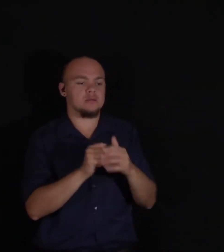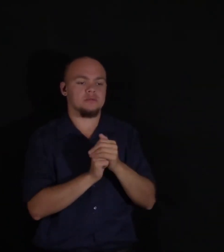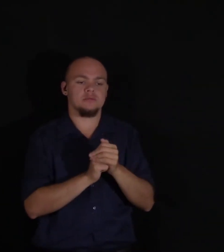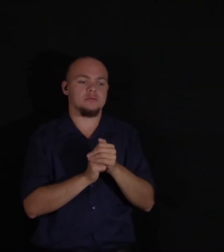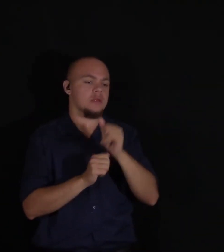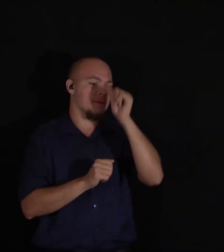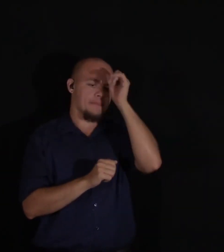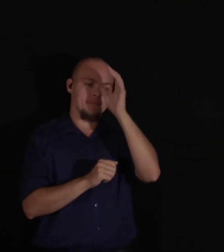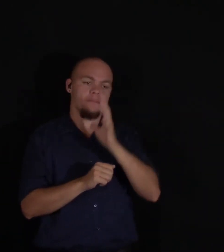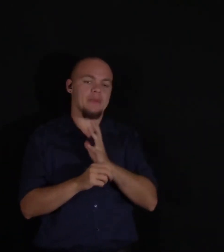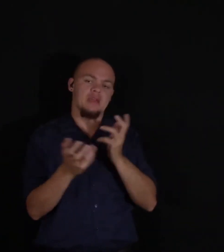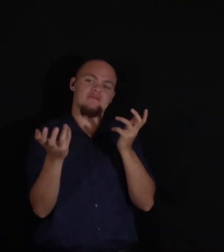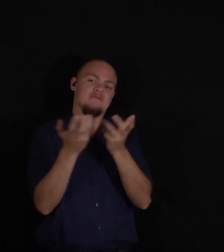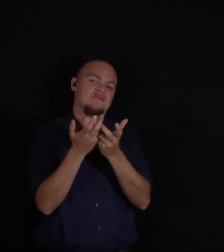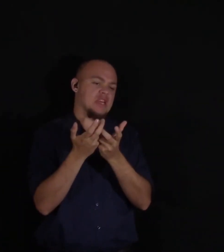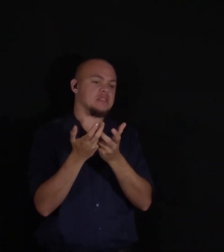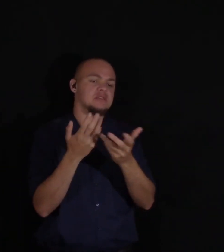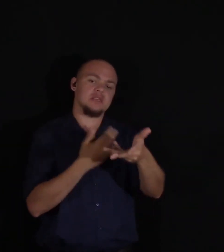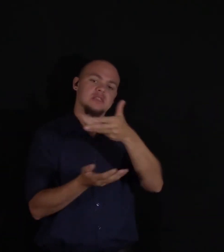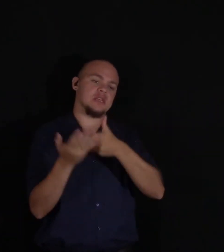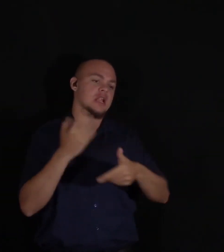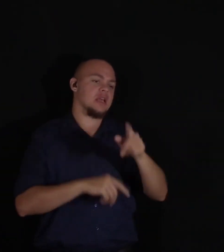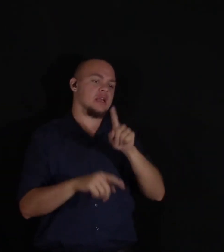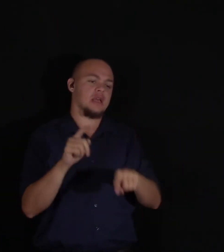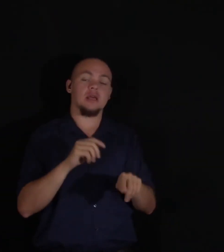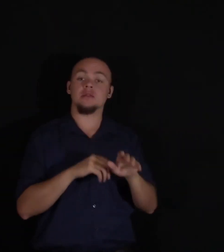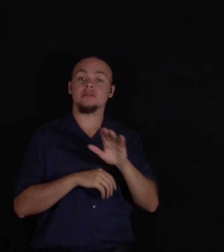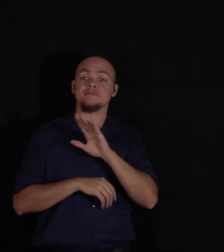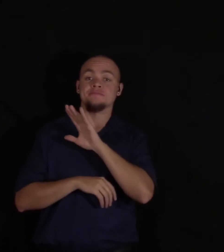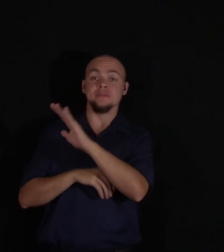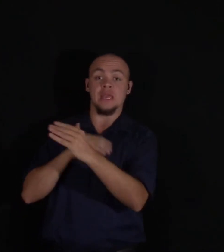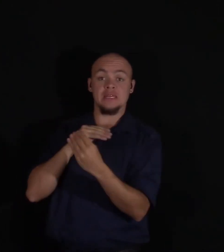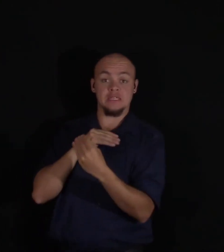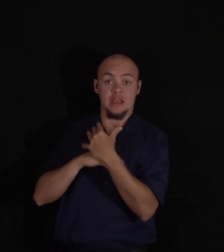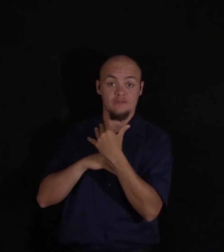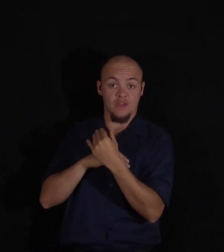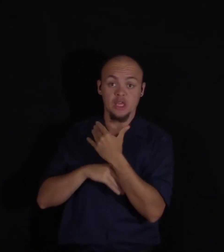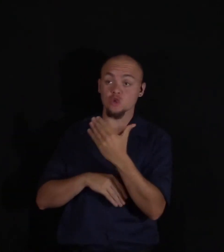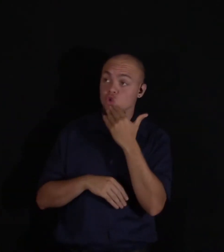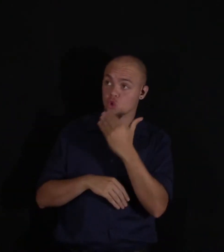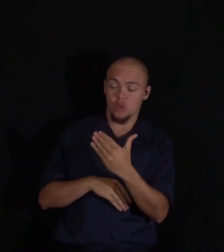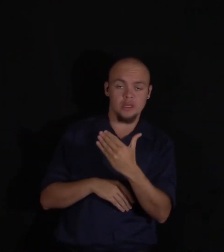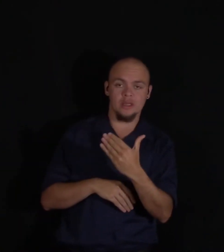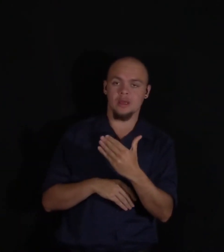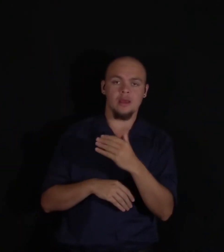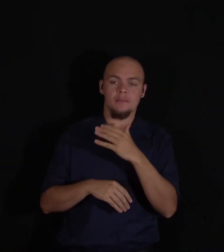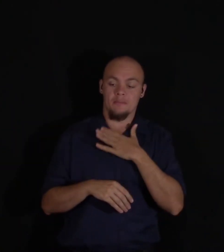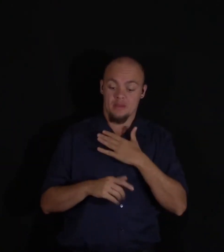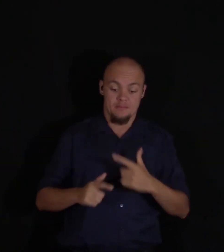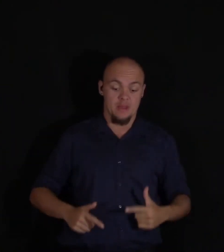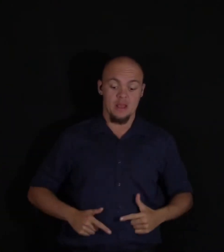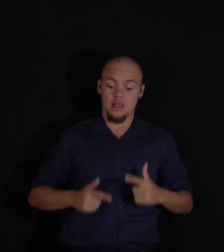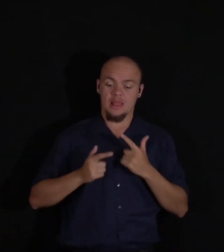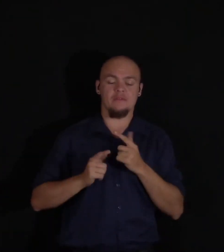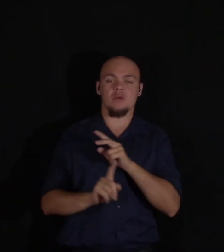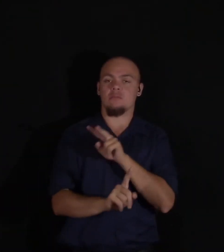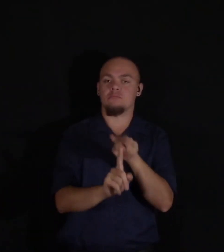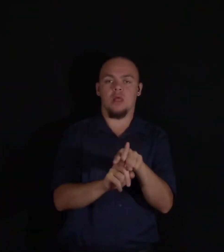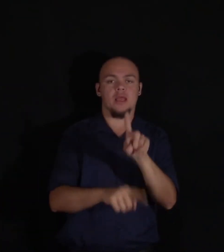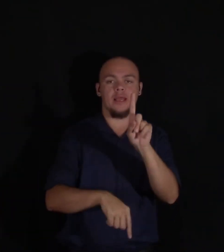for society. This advice, although good, was totally inapplicable to my case. I should have been